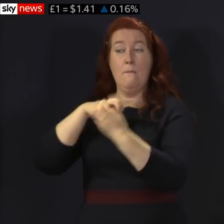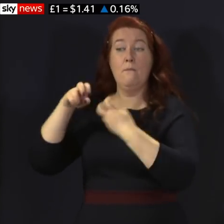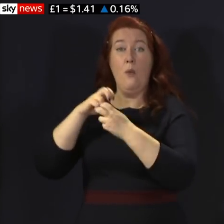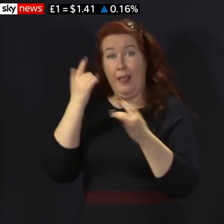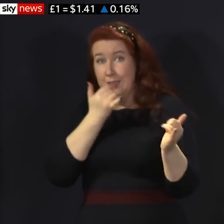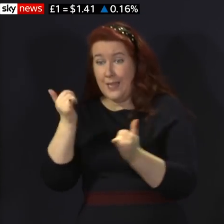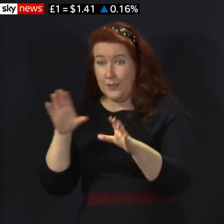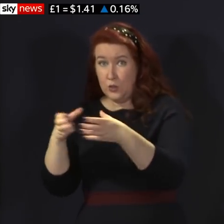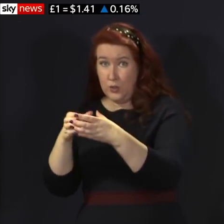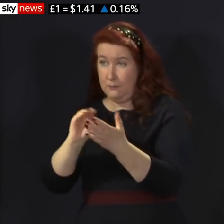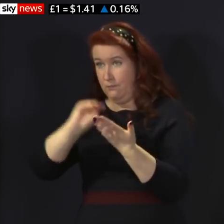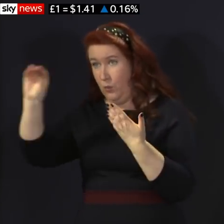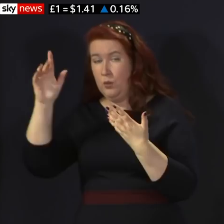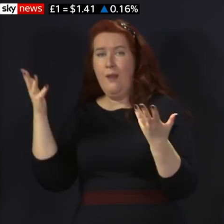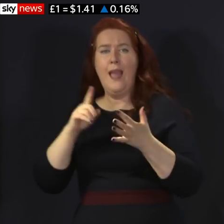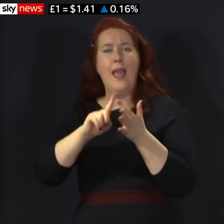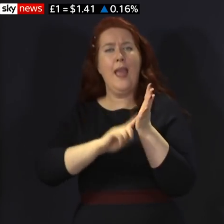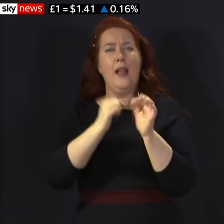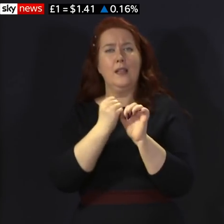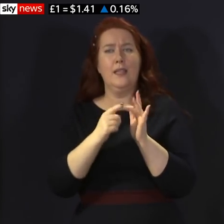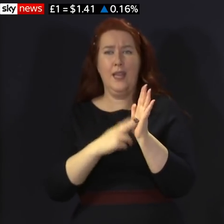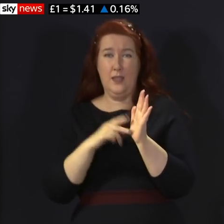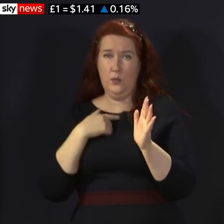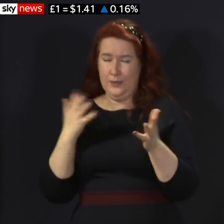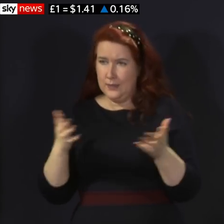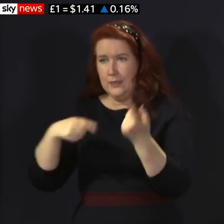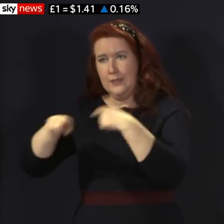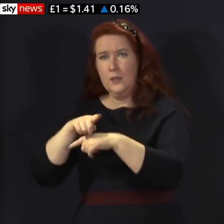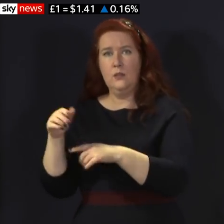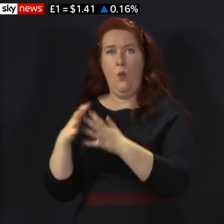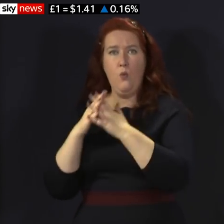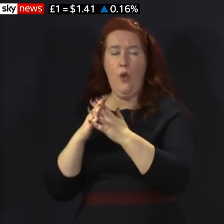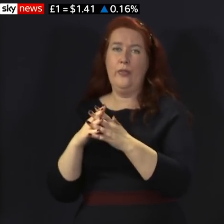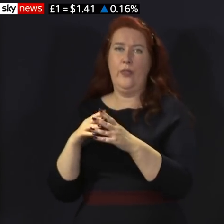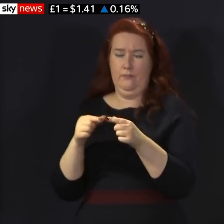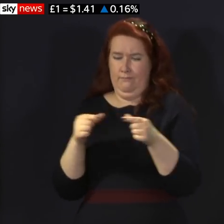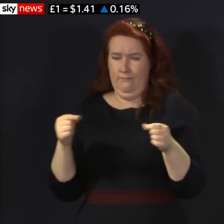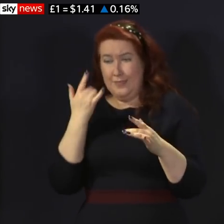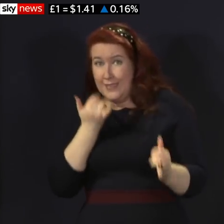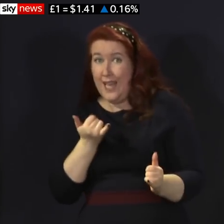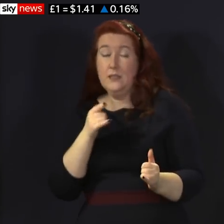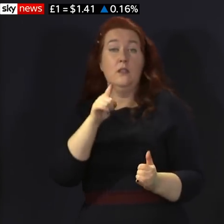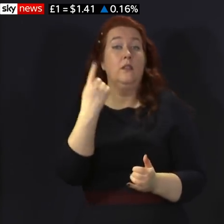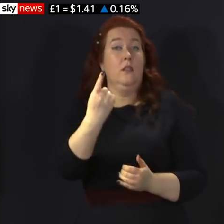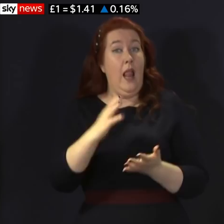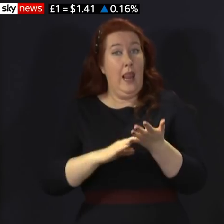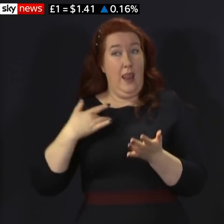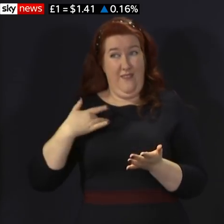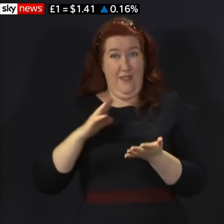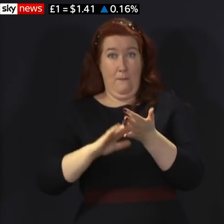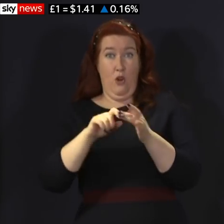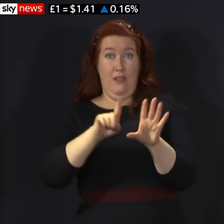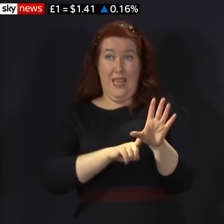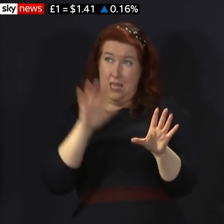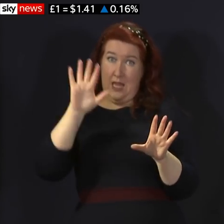to Elgin, and people have been strongly encouraged to take up lateral flow tests. And I would appeal to everyone living in the Moray region to follow